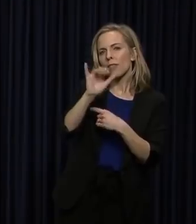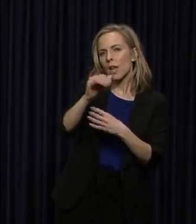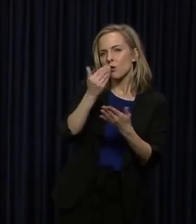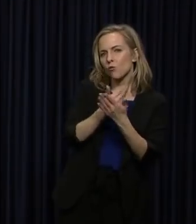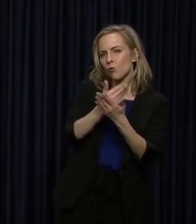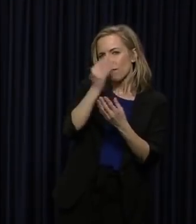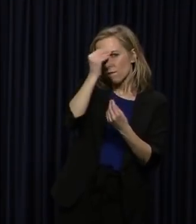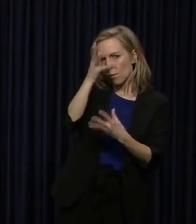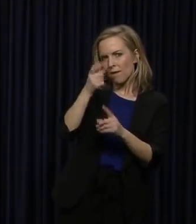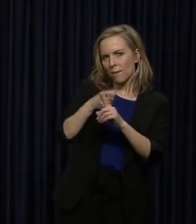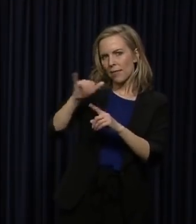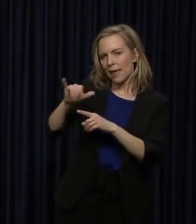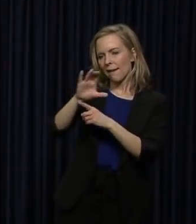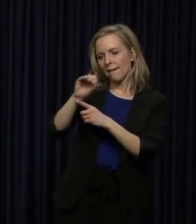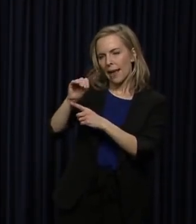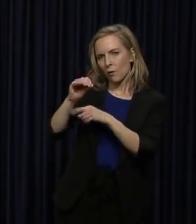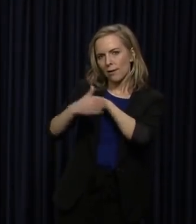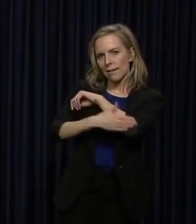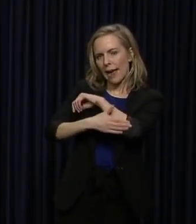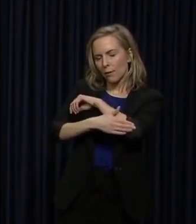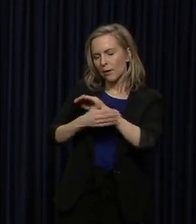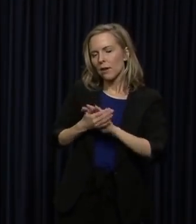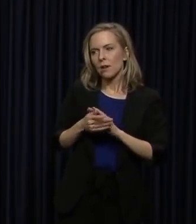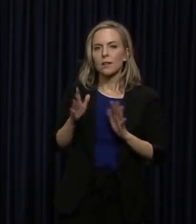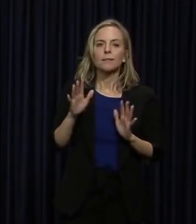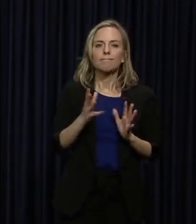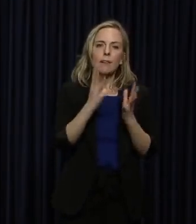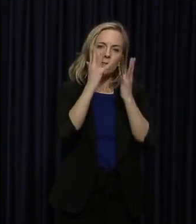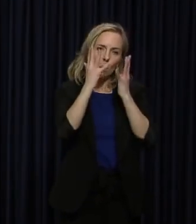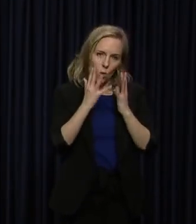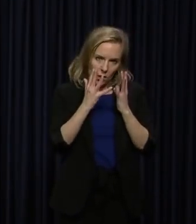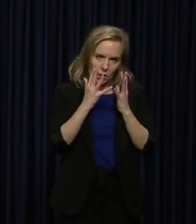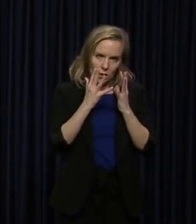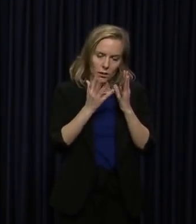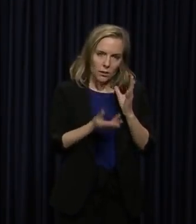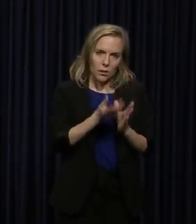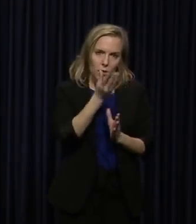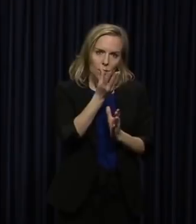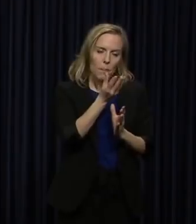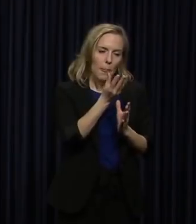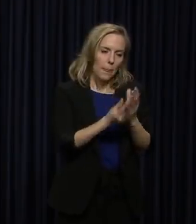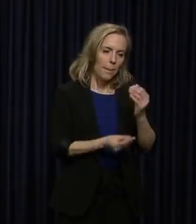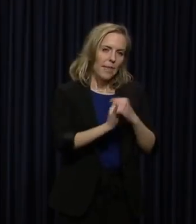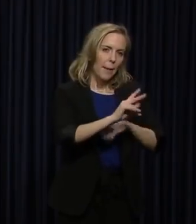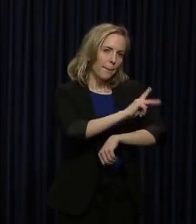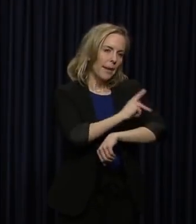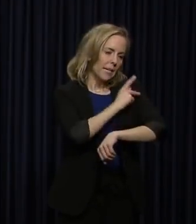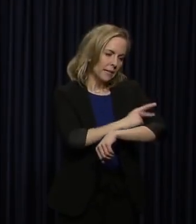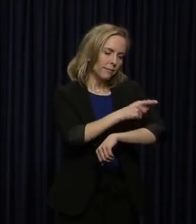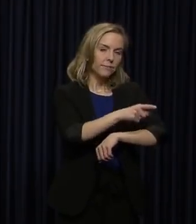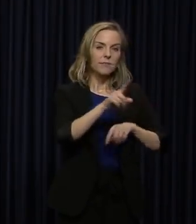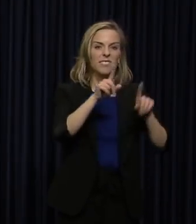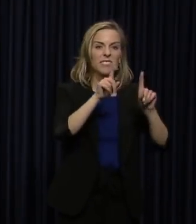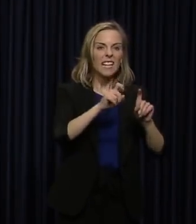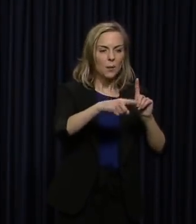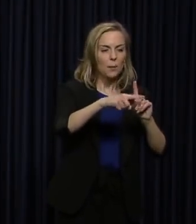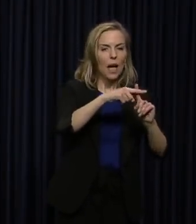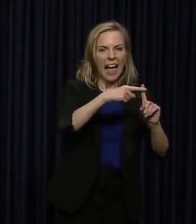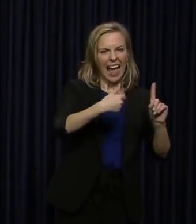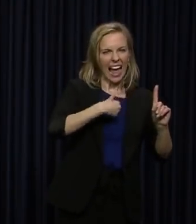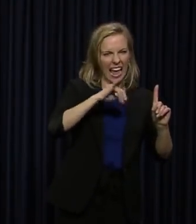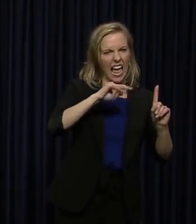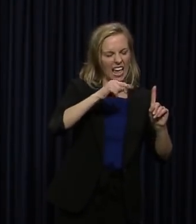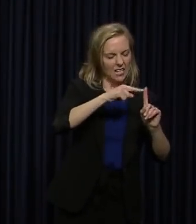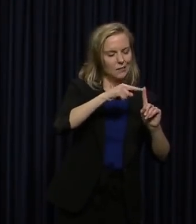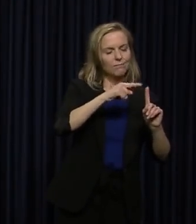is that, unfortunately, we have lost the patient there that had tested positive. We are